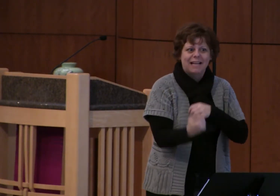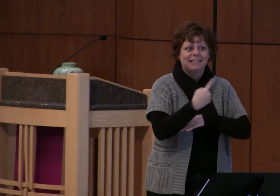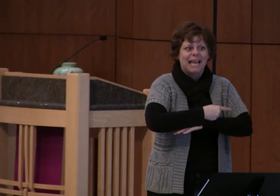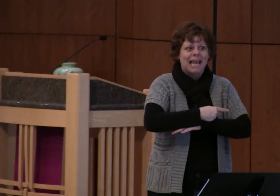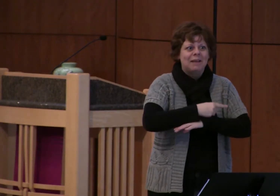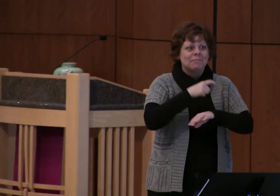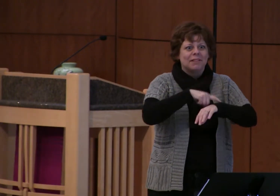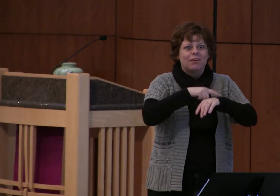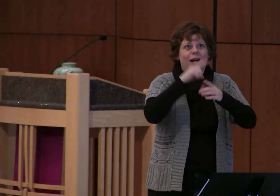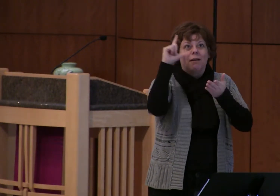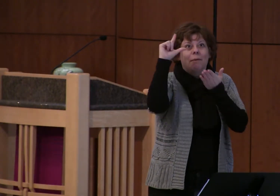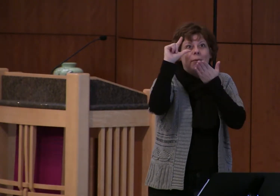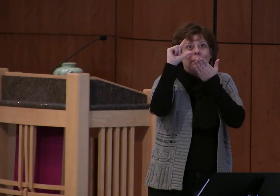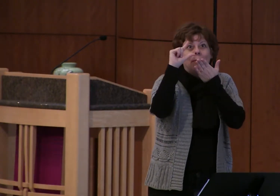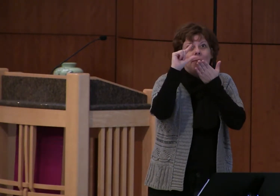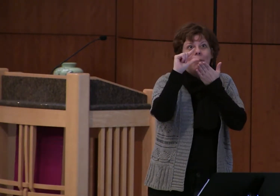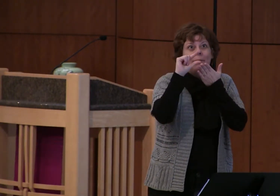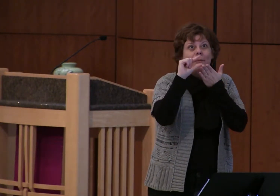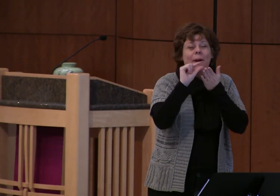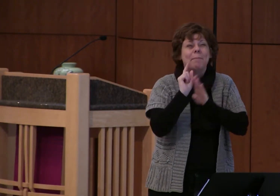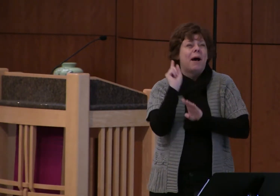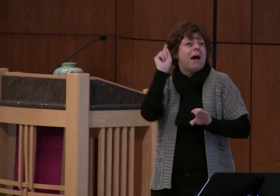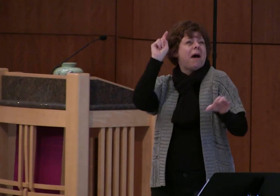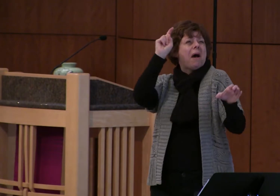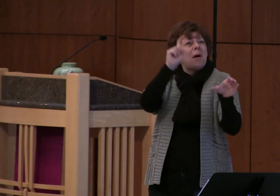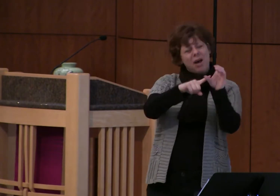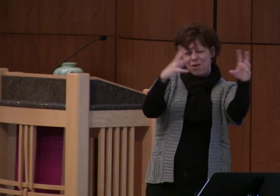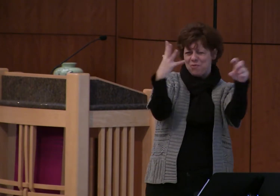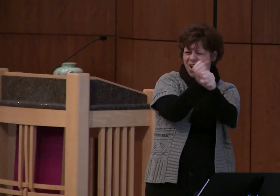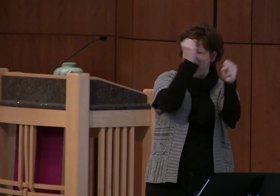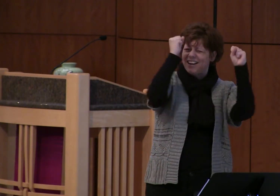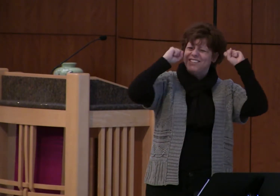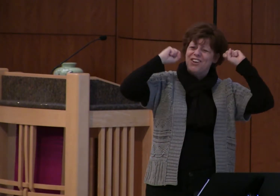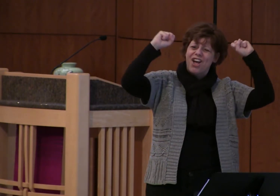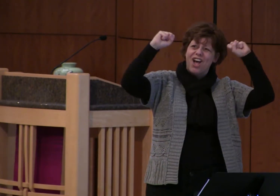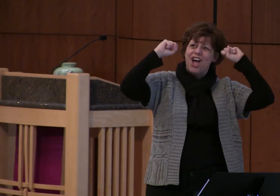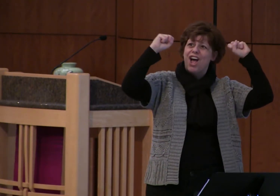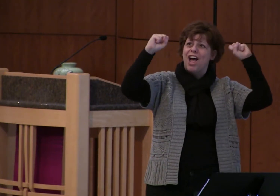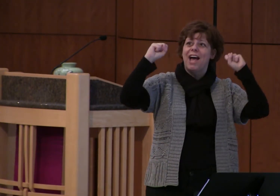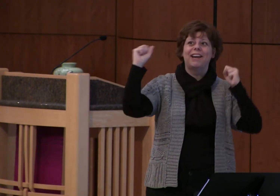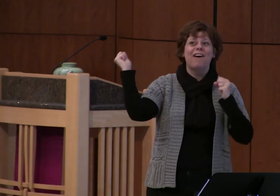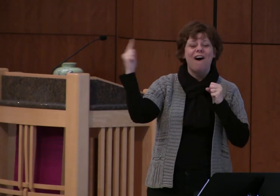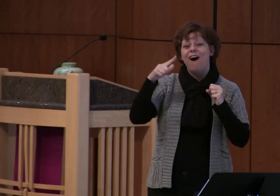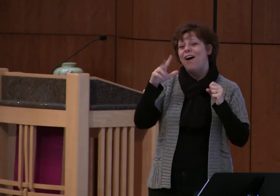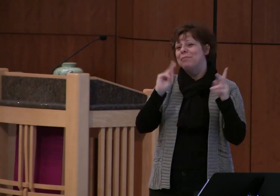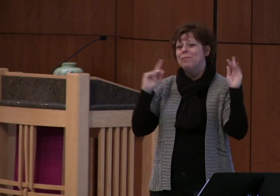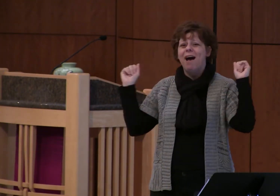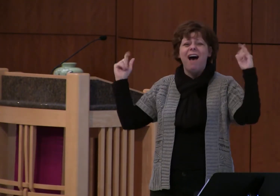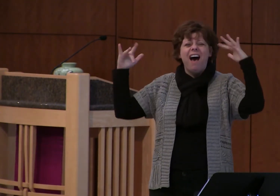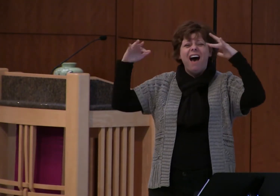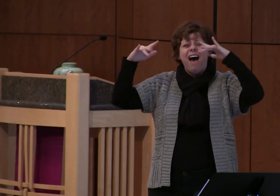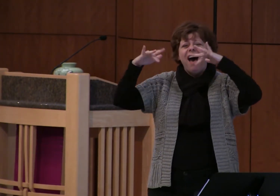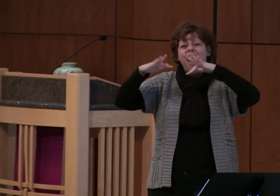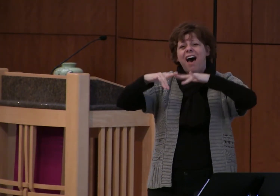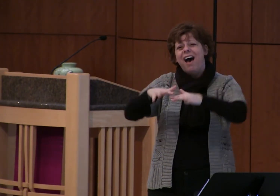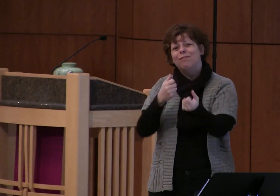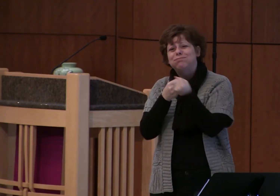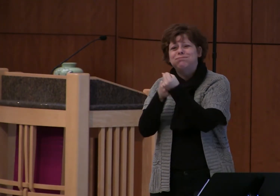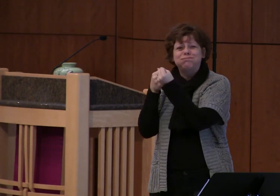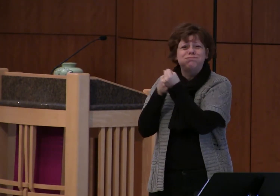runs out and one team emerges as the champions and the fans run out onto the court and they congratulate and they